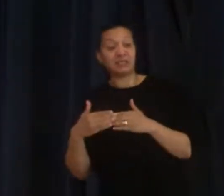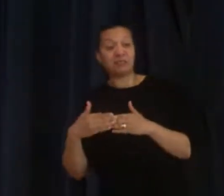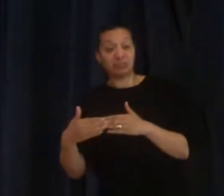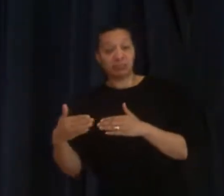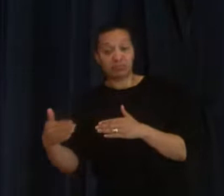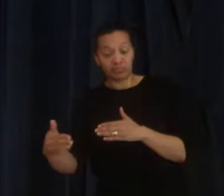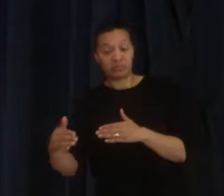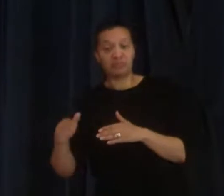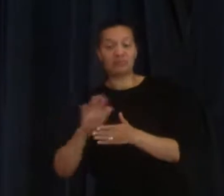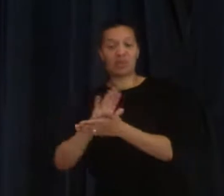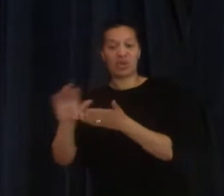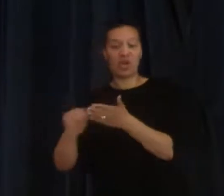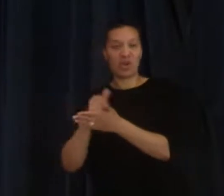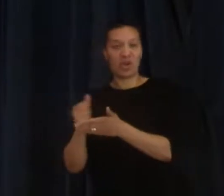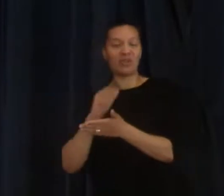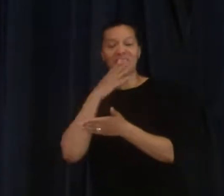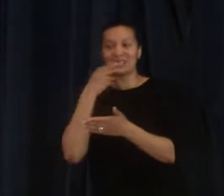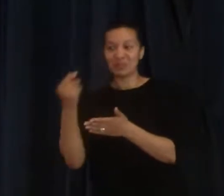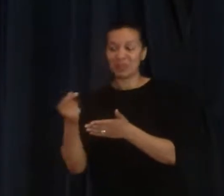Holy Spirit.